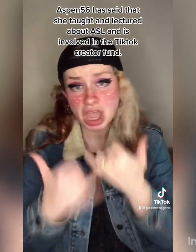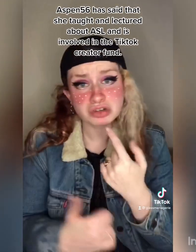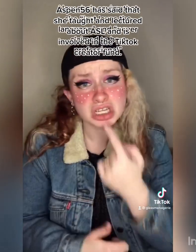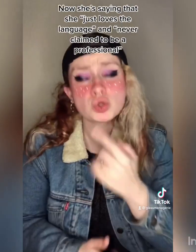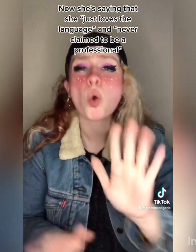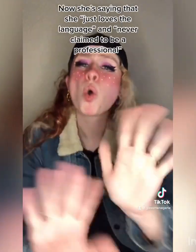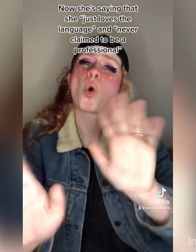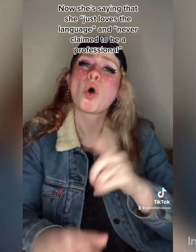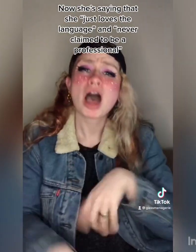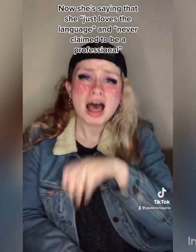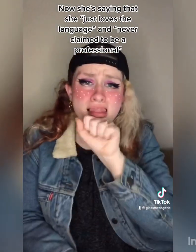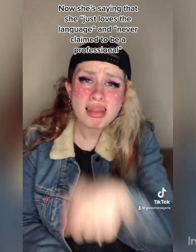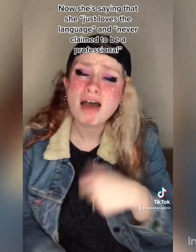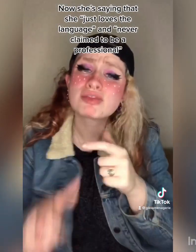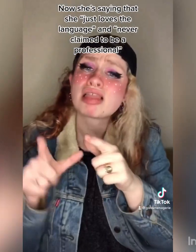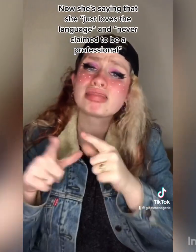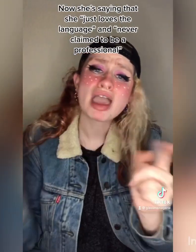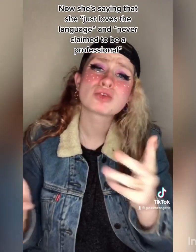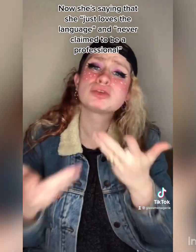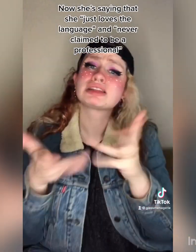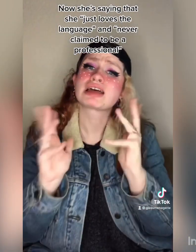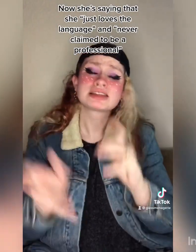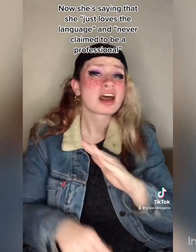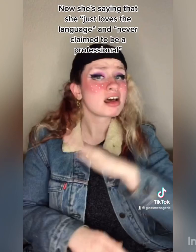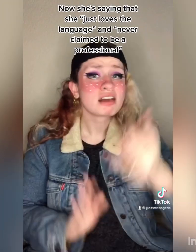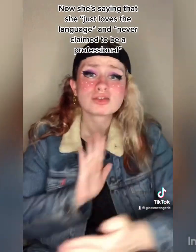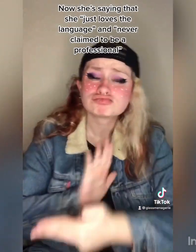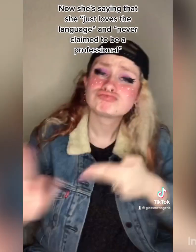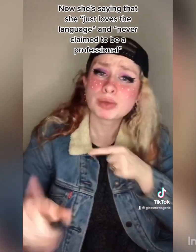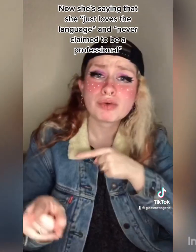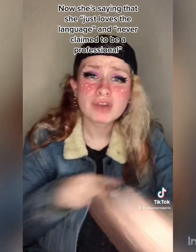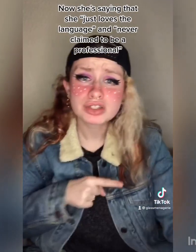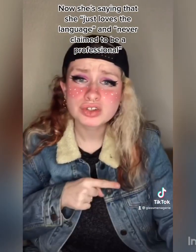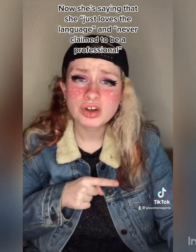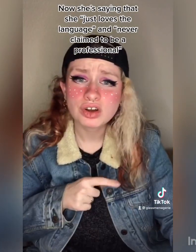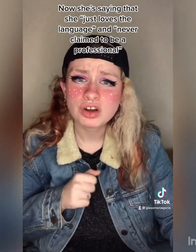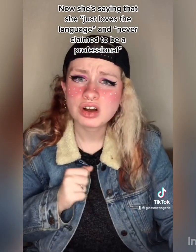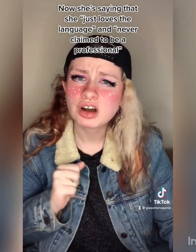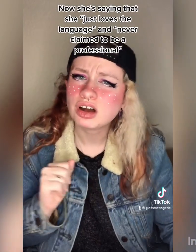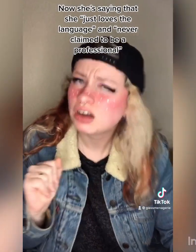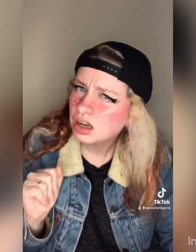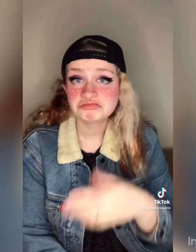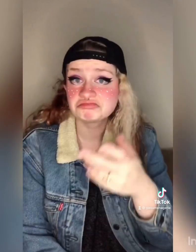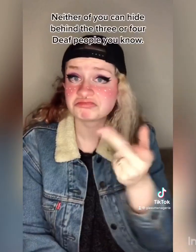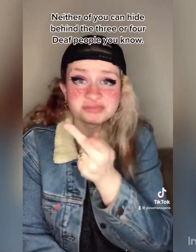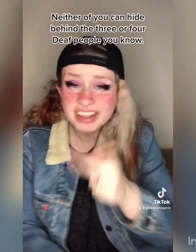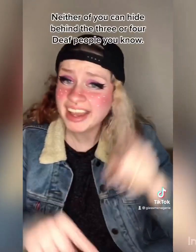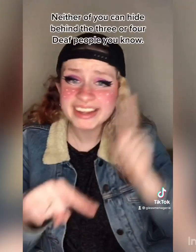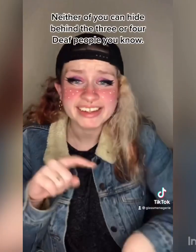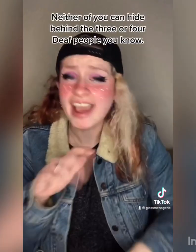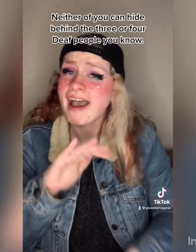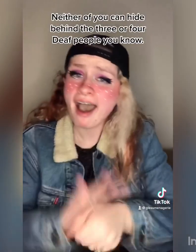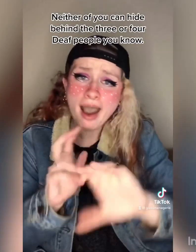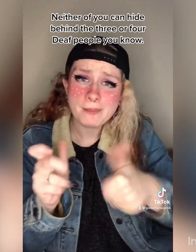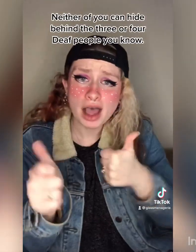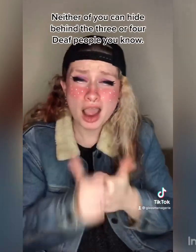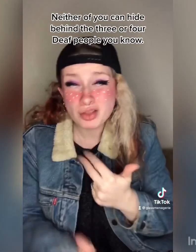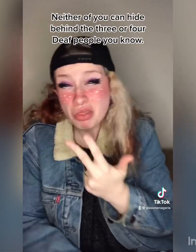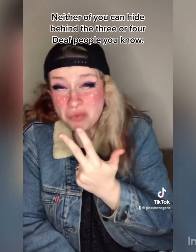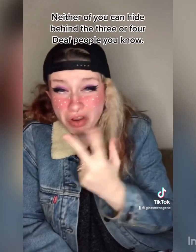creator fund, but now she's saying she just loves the language and never claimed to be a professional. Neither of you can hide behind the three